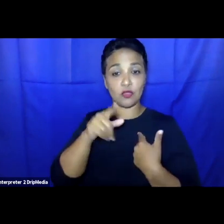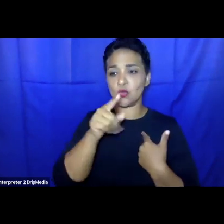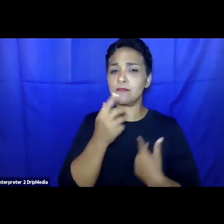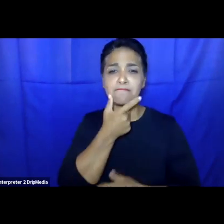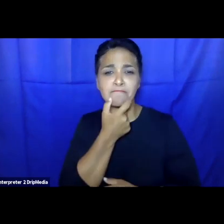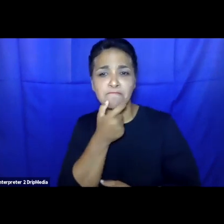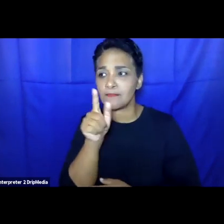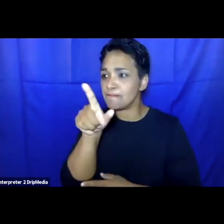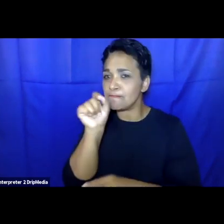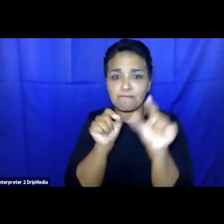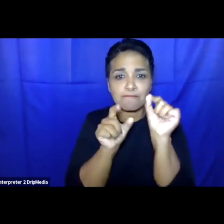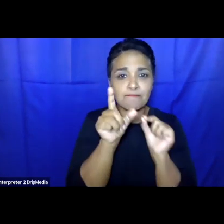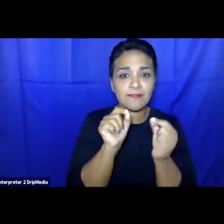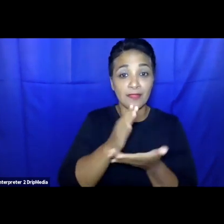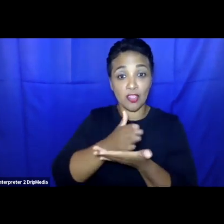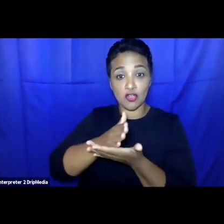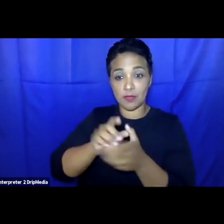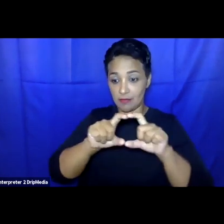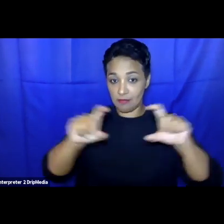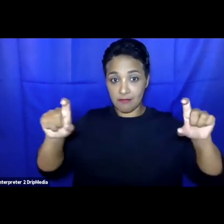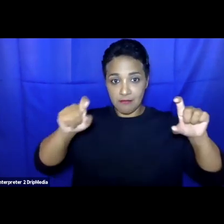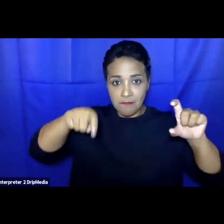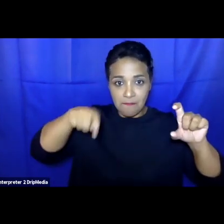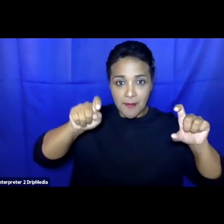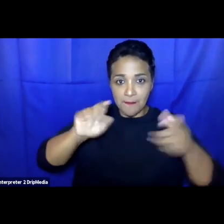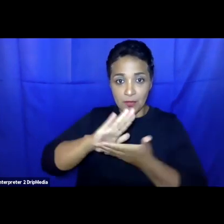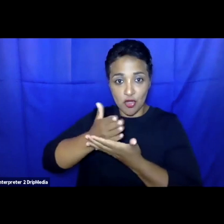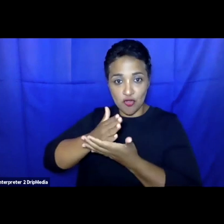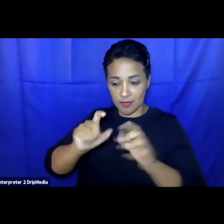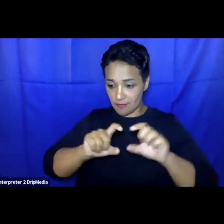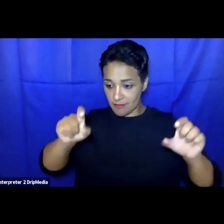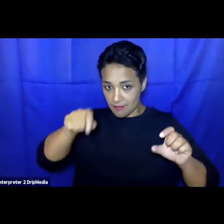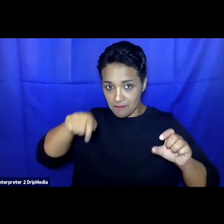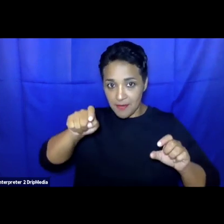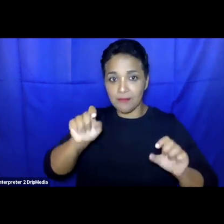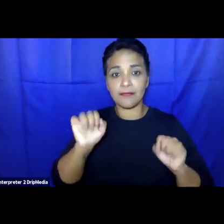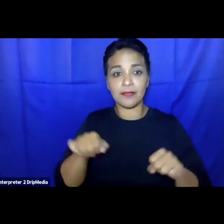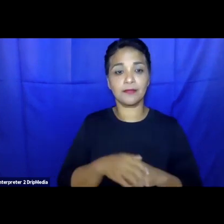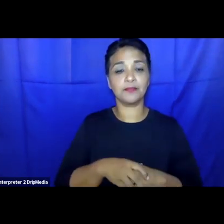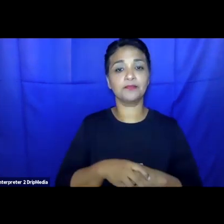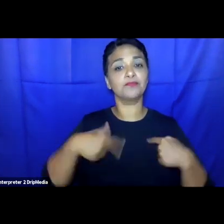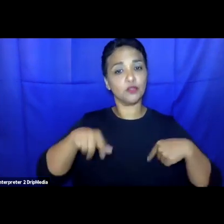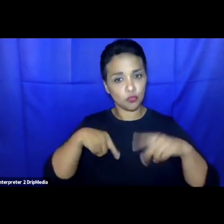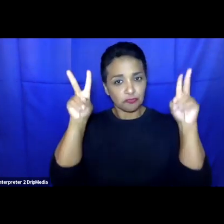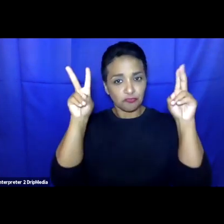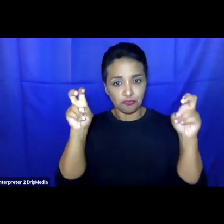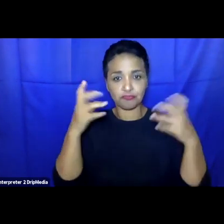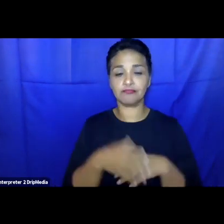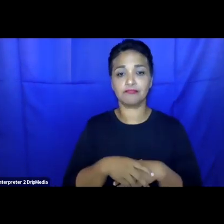clicking on the interpretation feature in the zoom toolbar. The title of this session is unpacking US island policy